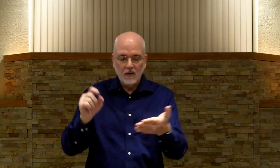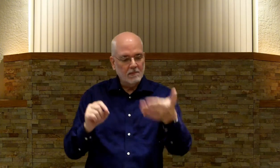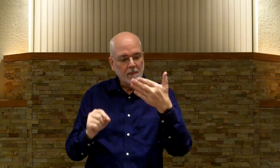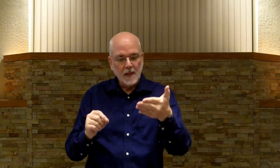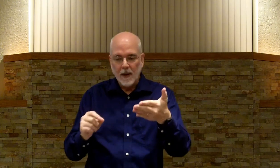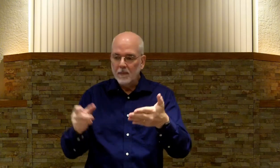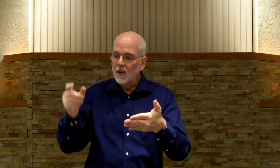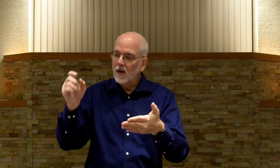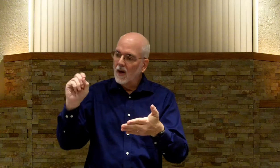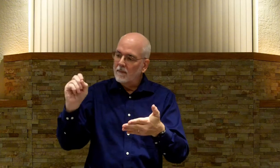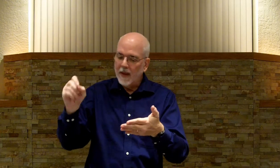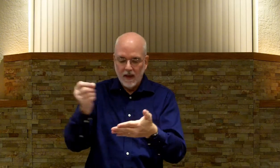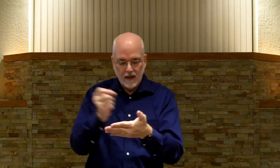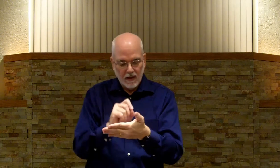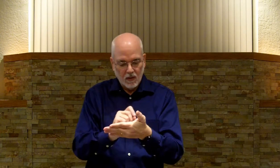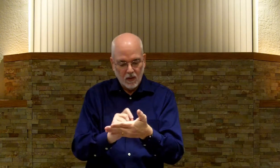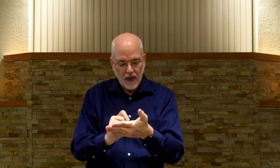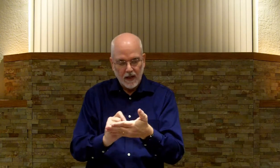Piece of paper. Pen. Write.